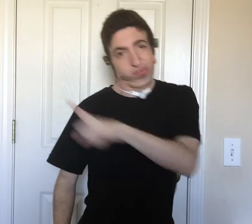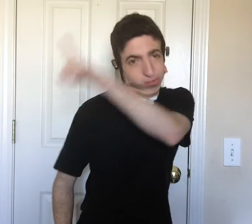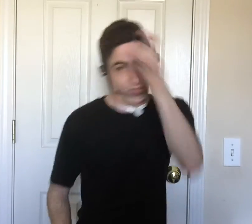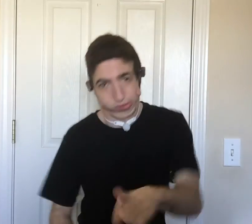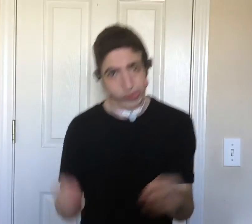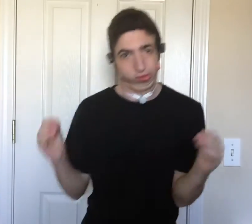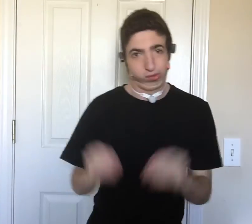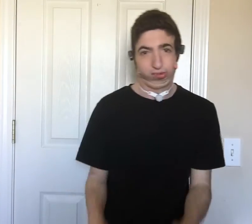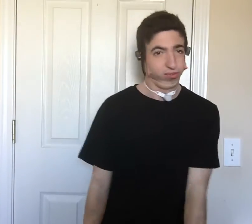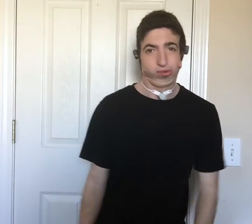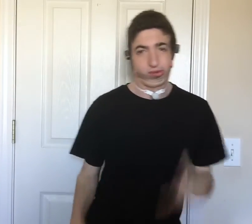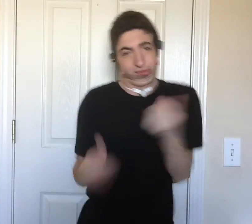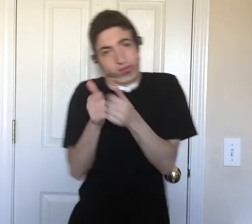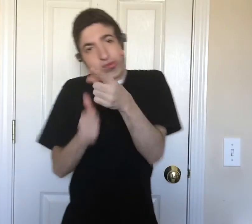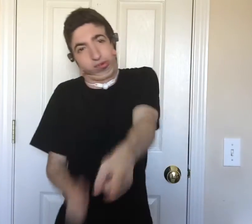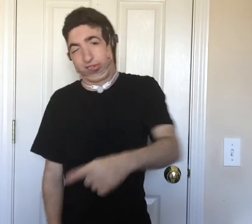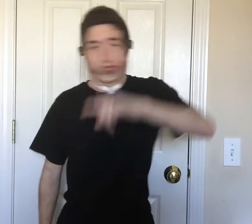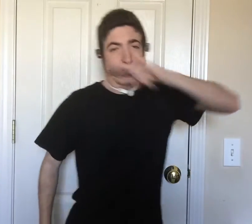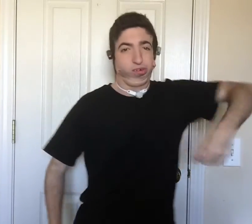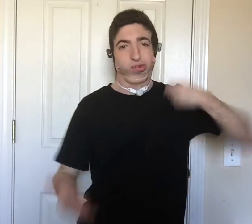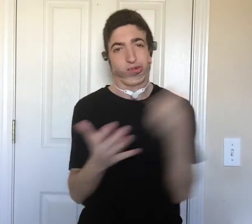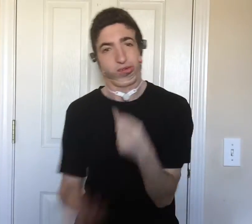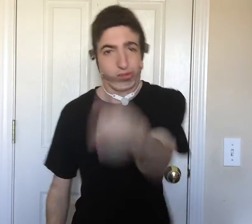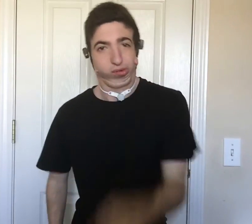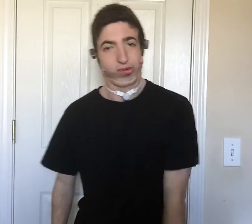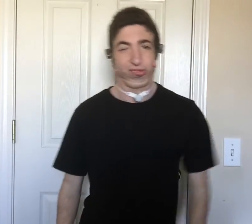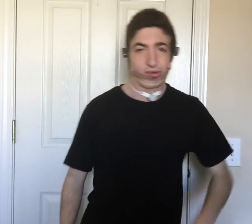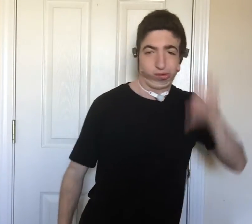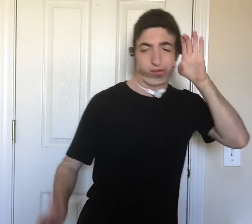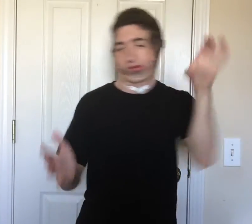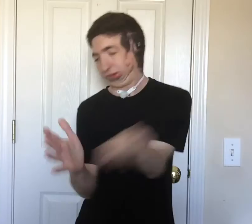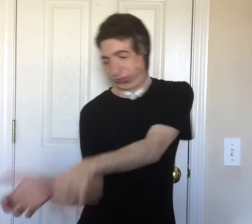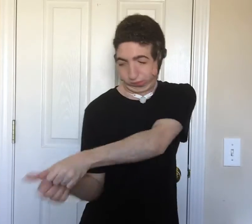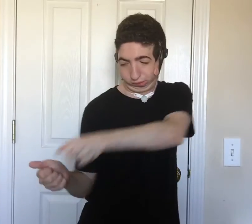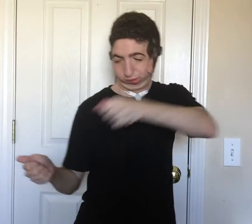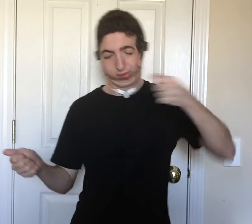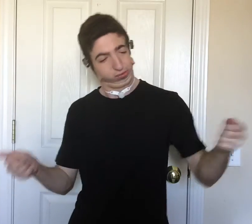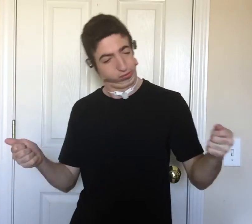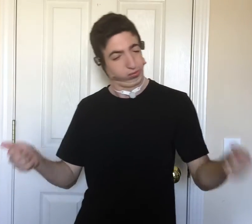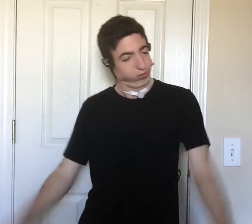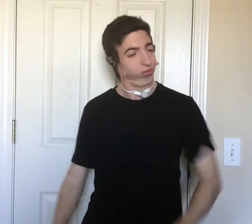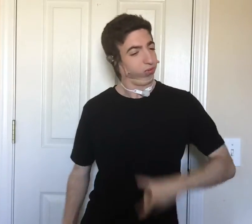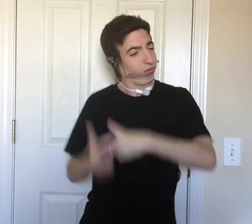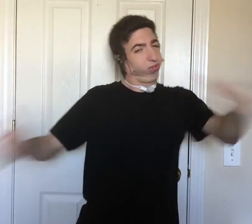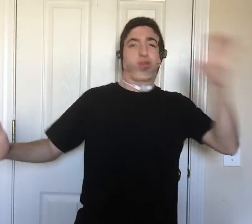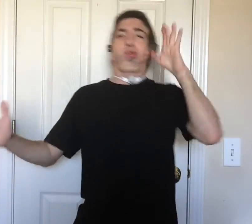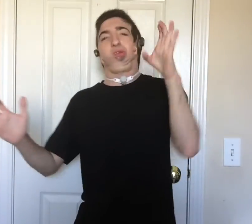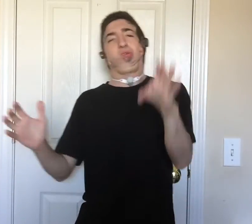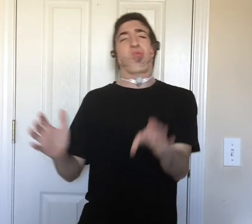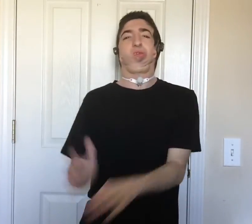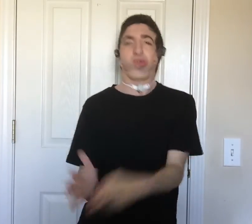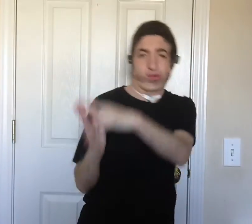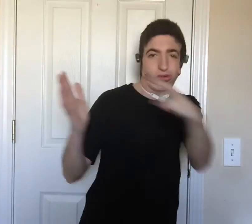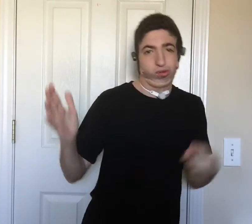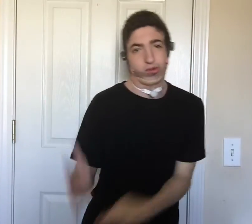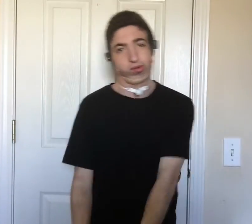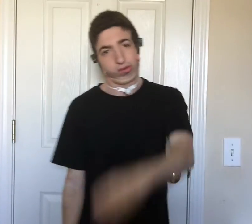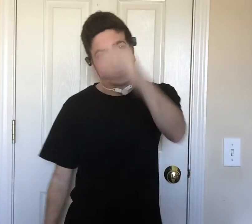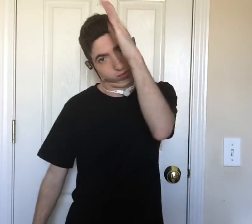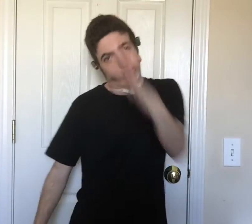more. And let me get with you. Don't let the kid hit you. I'm the photo album for letter has. Big picture. The rule is. The dude is.